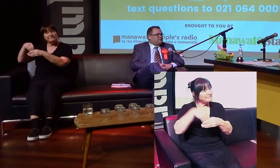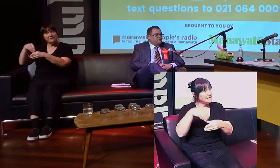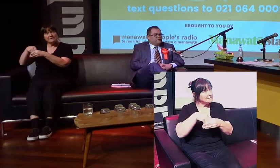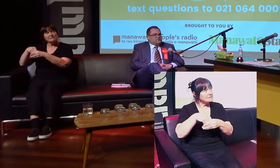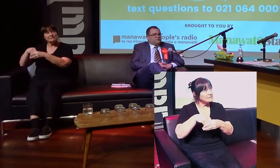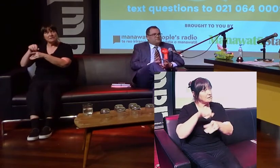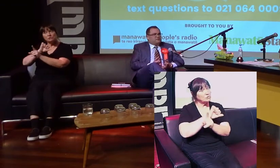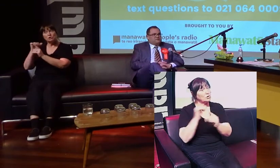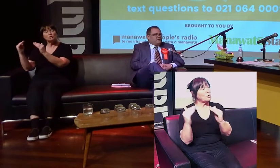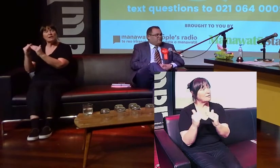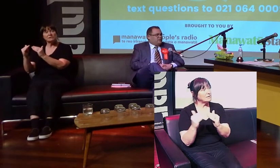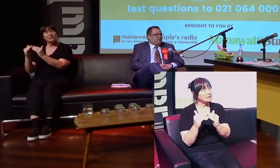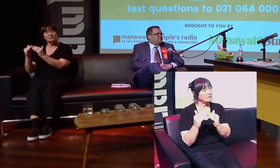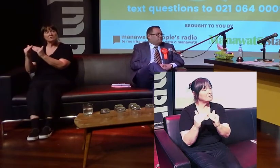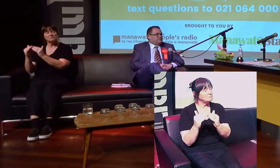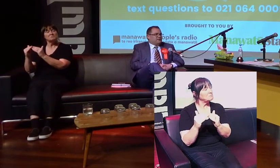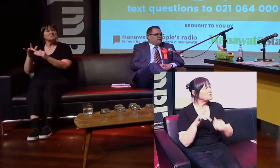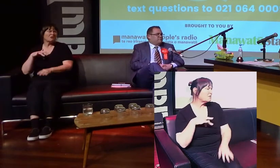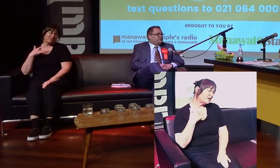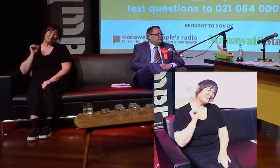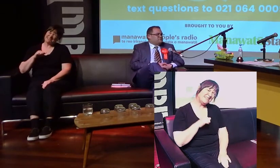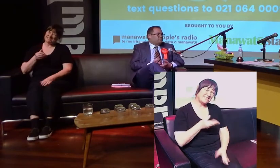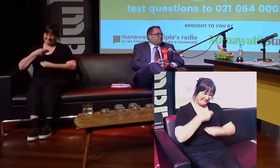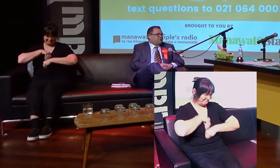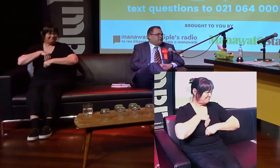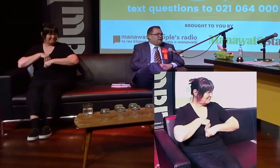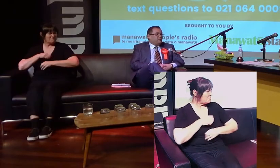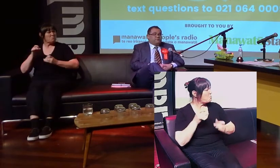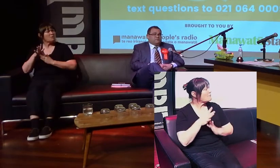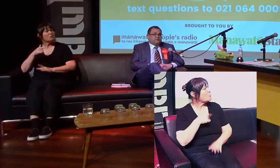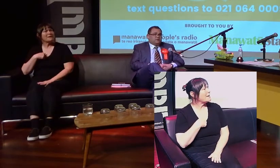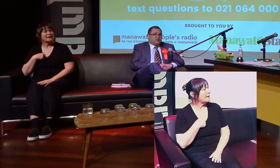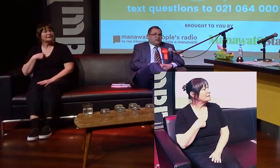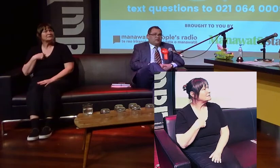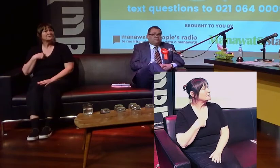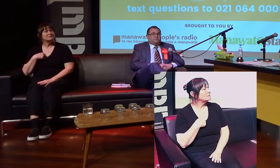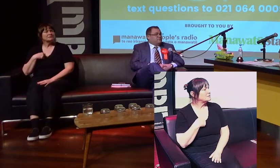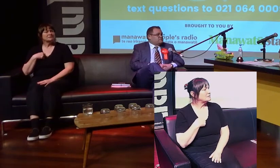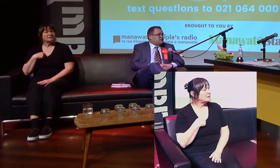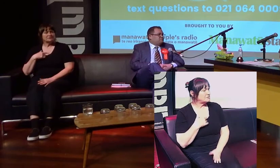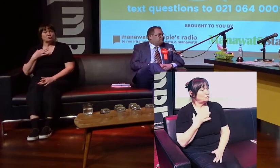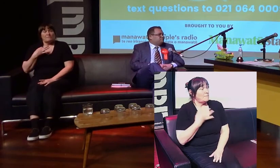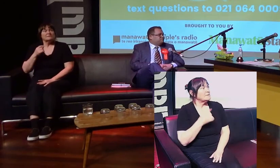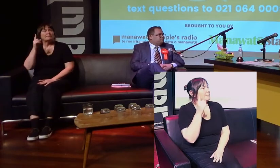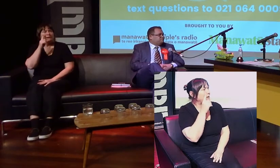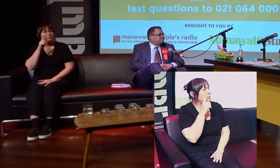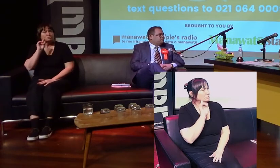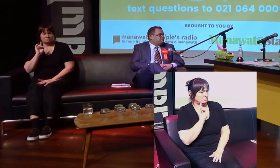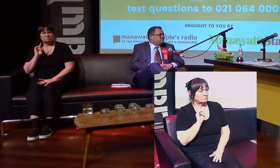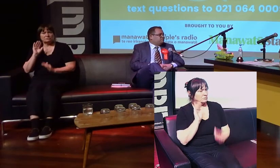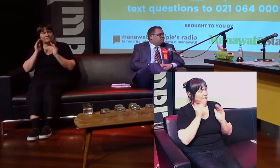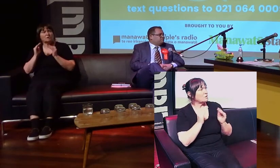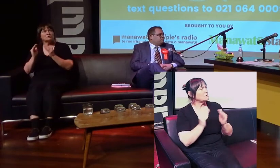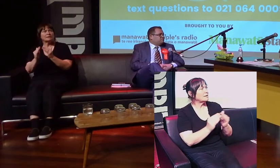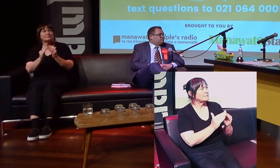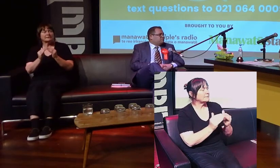housing. So I would say that as part of my natural DNA in terms of what I bring and how I represent people in the city. And what